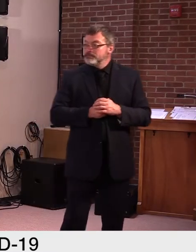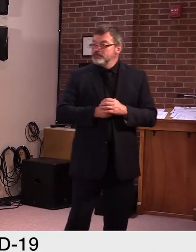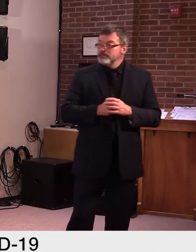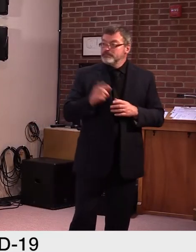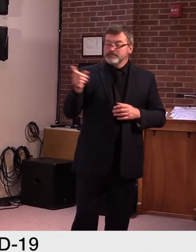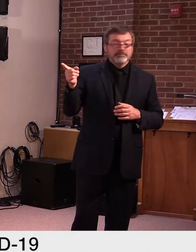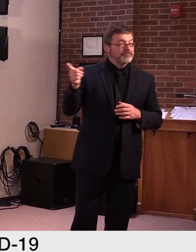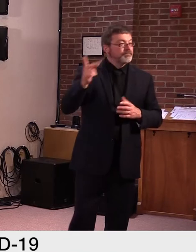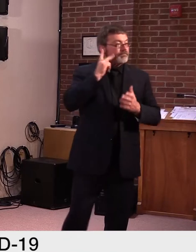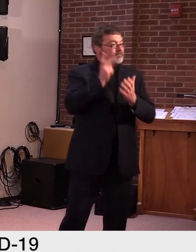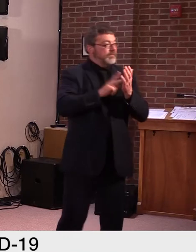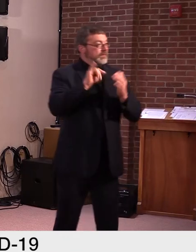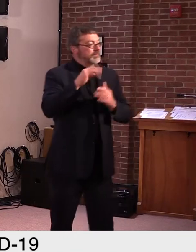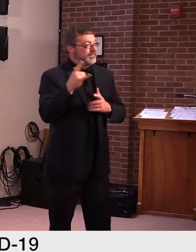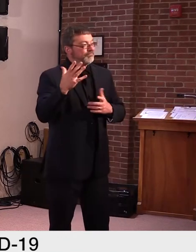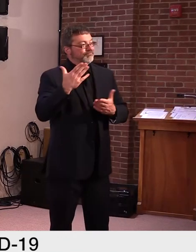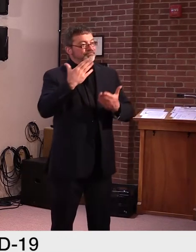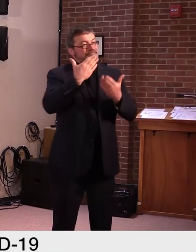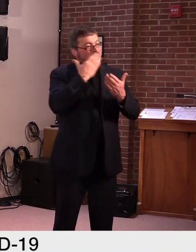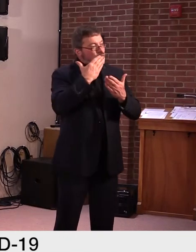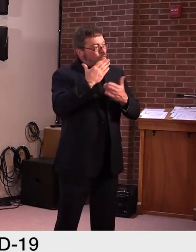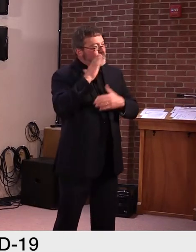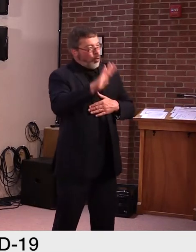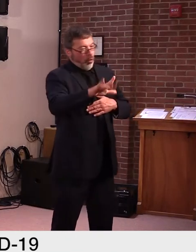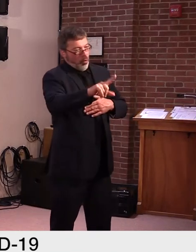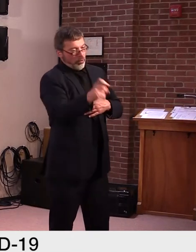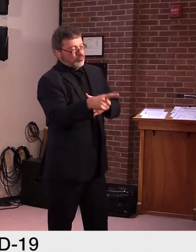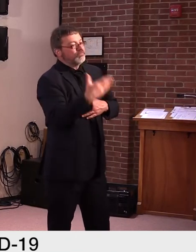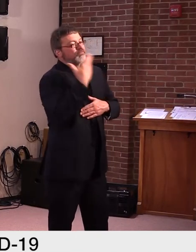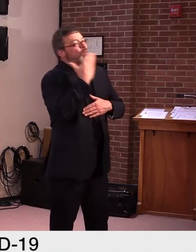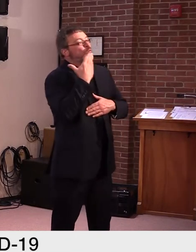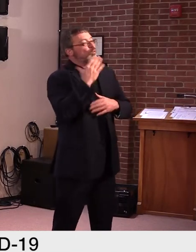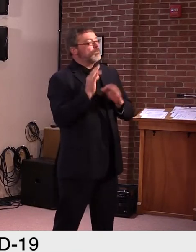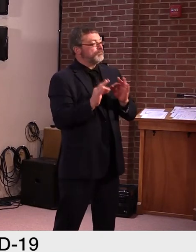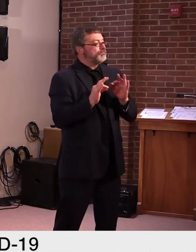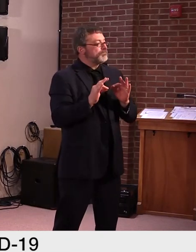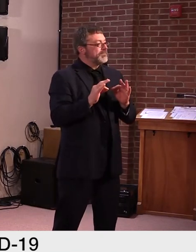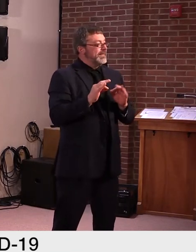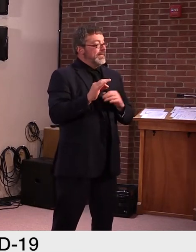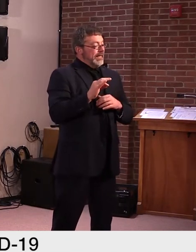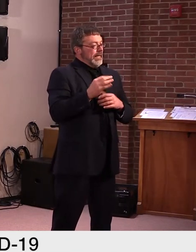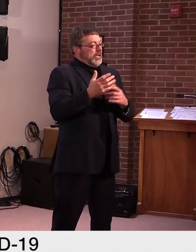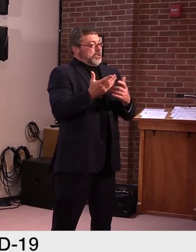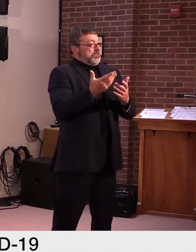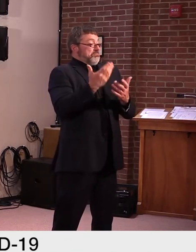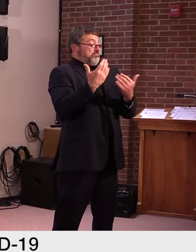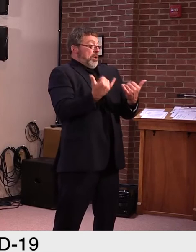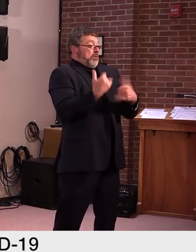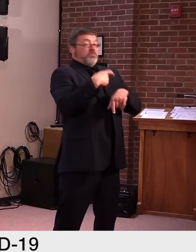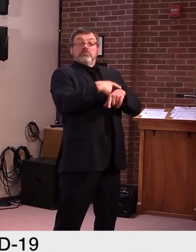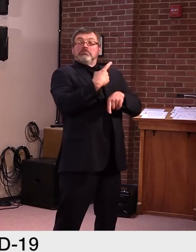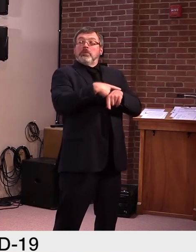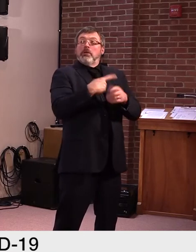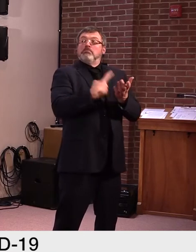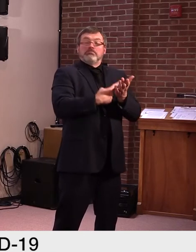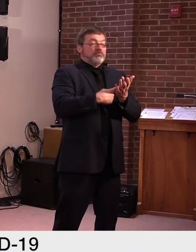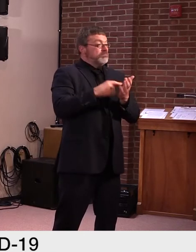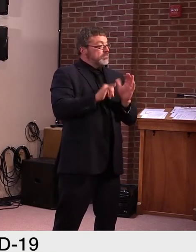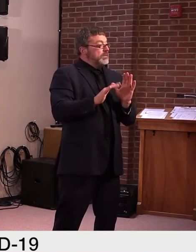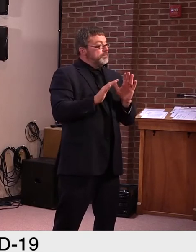Thanks, Ham. Your, um, your question is timely because I just have recently this week